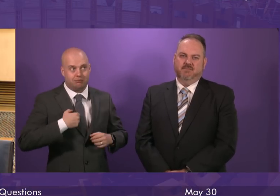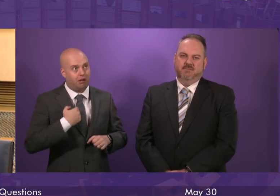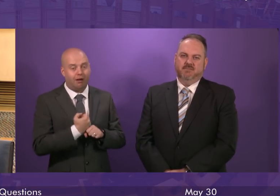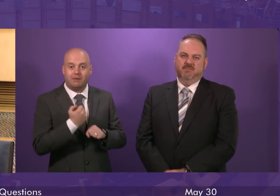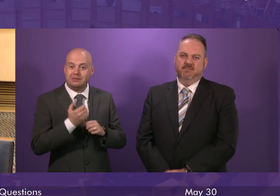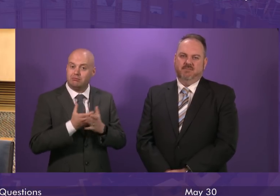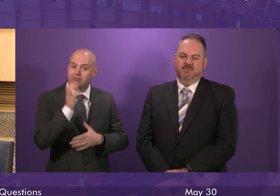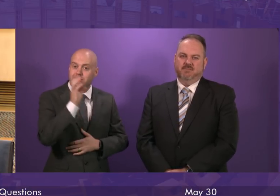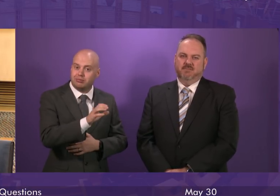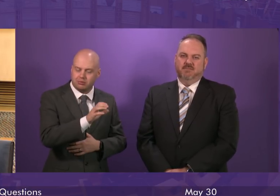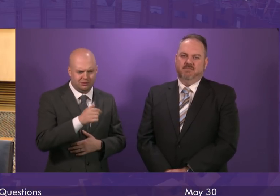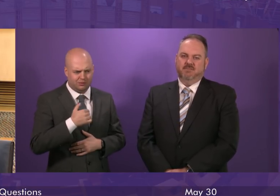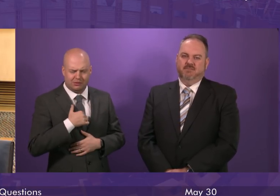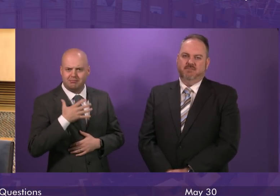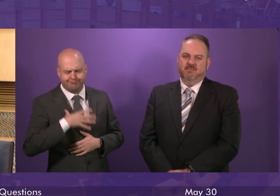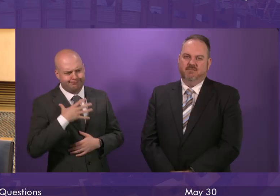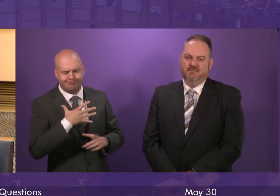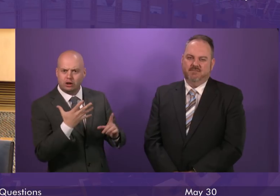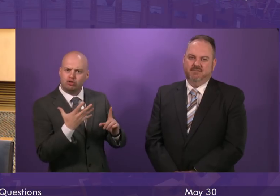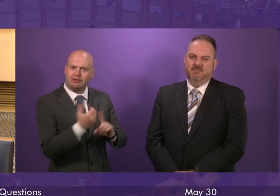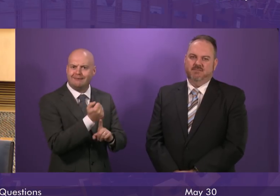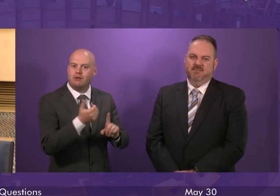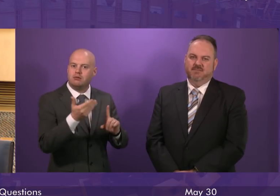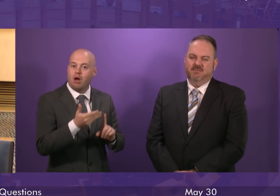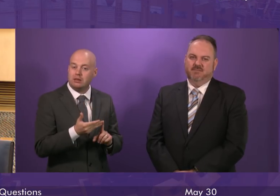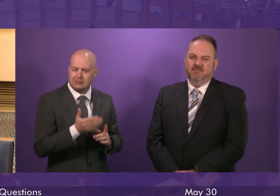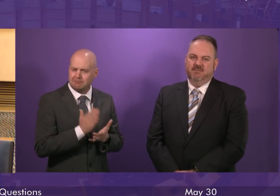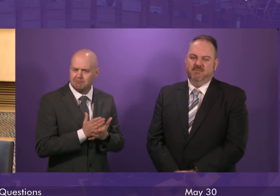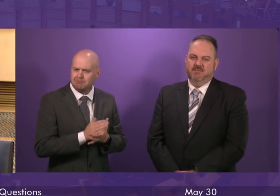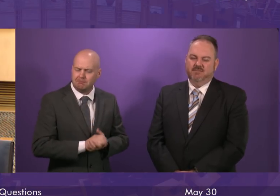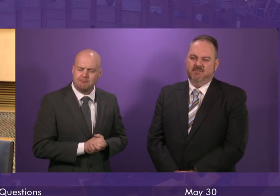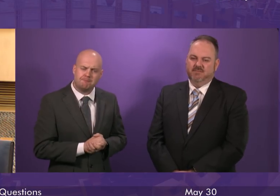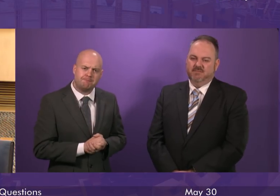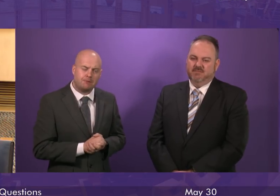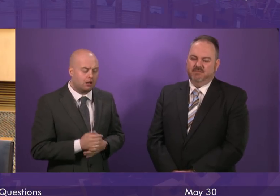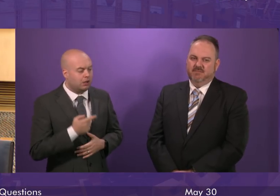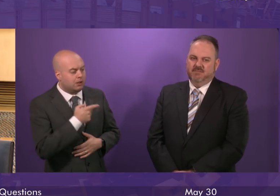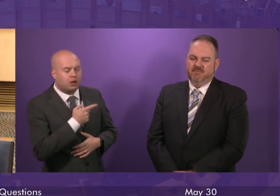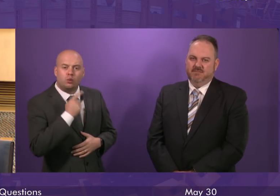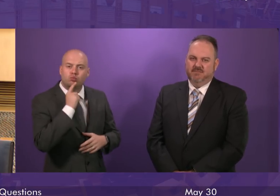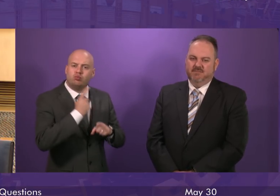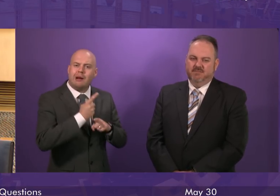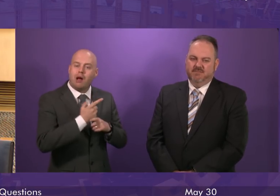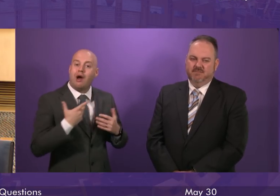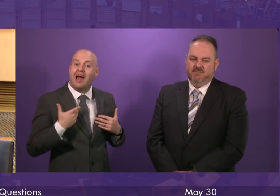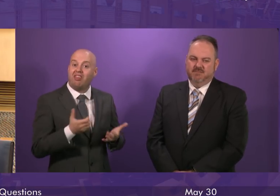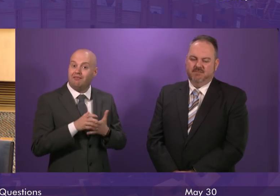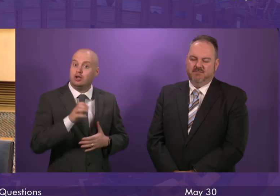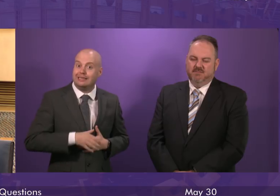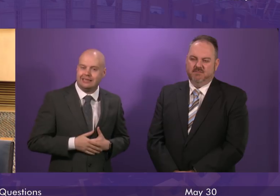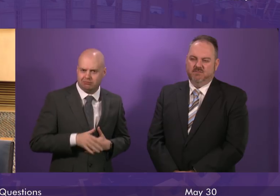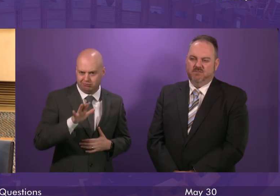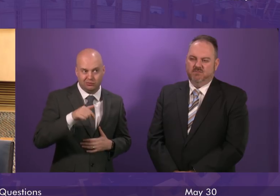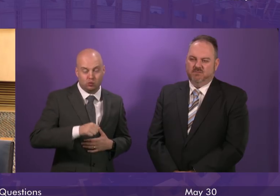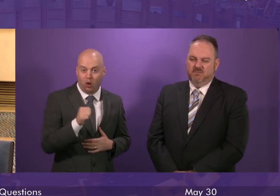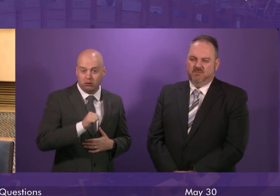government is determined to deliver on. Now, Ruth Davidson talks about health funding. We have record health